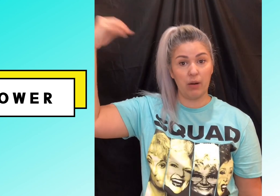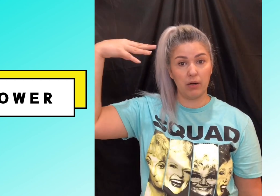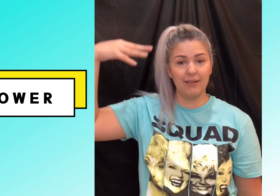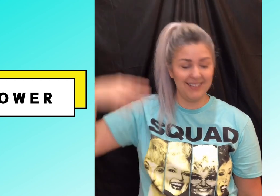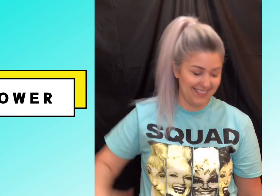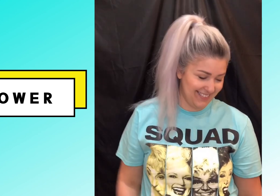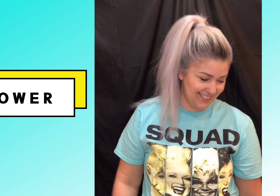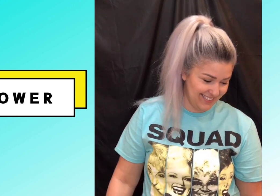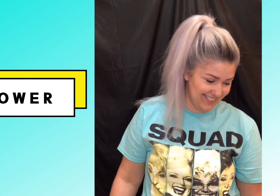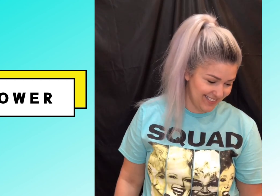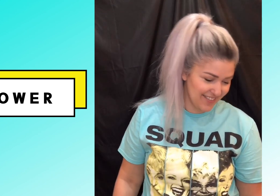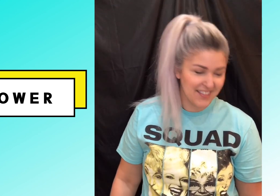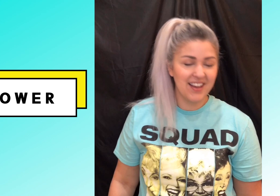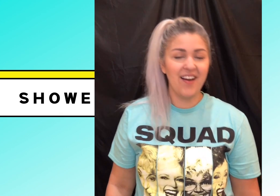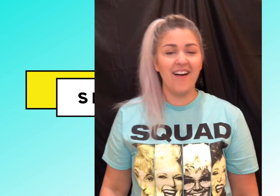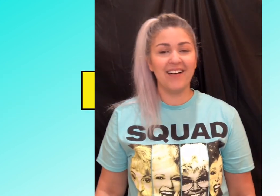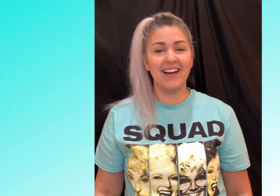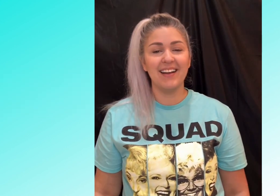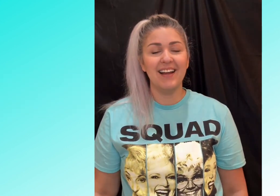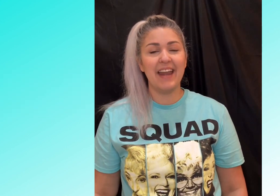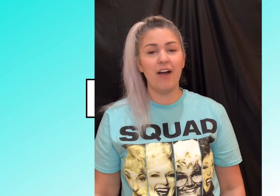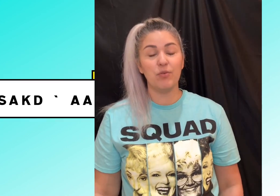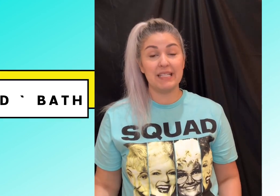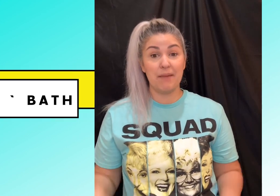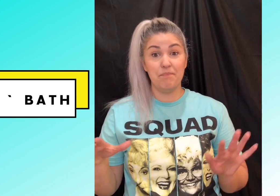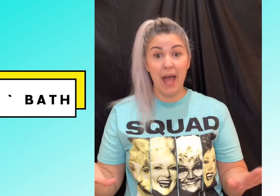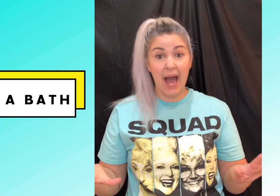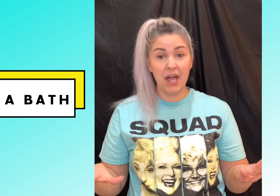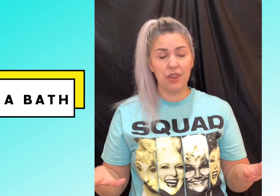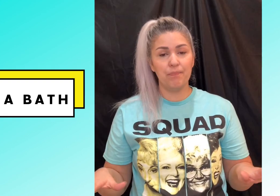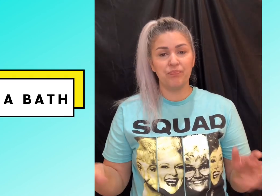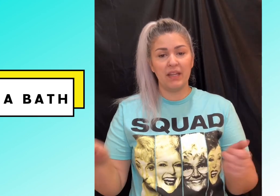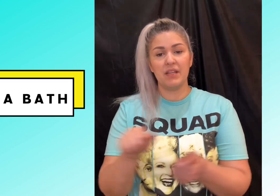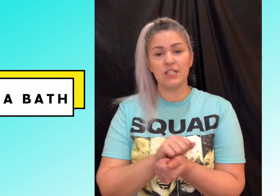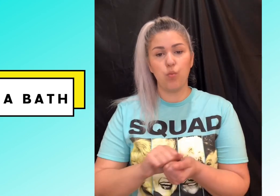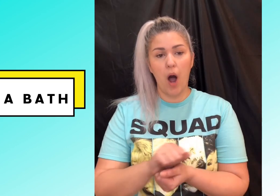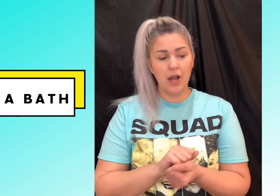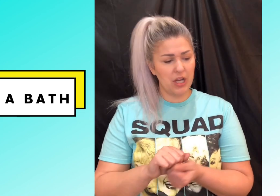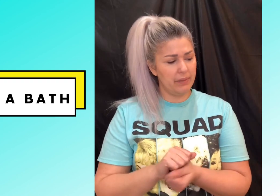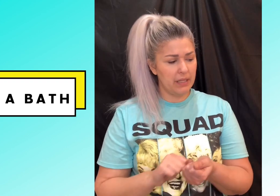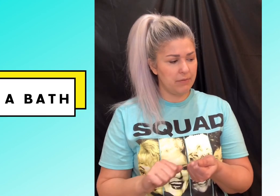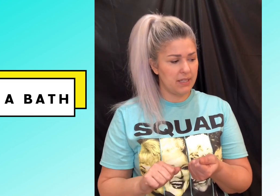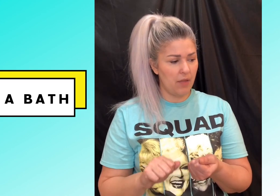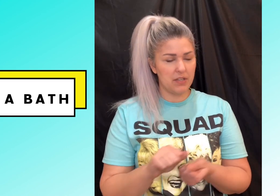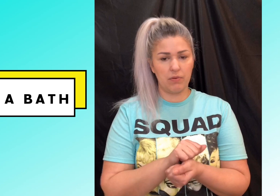okay now if you want to take a bath now this is wash I believe we taught this one